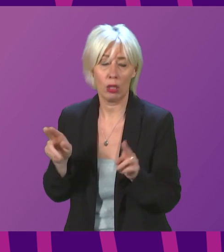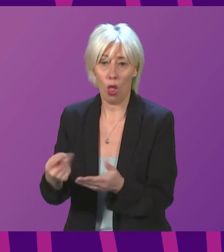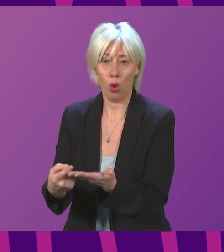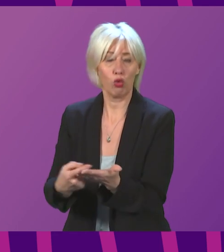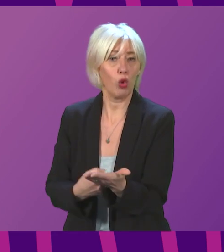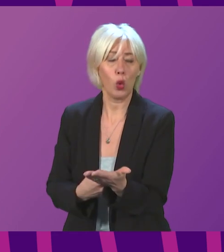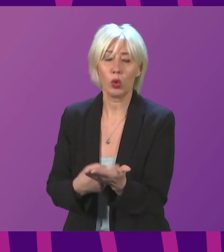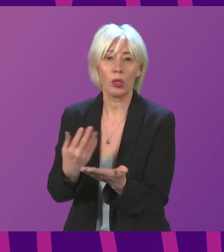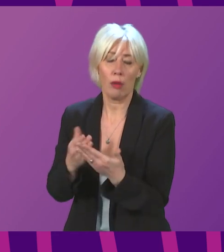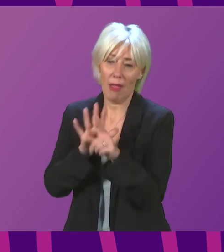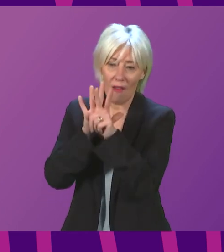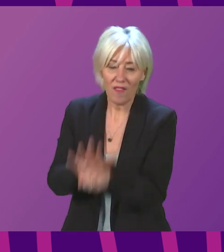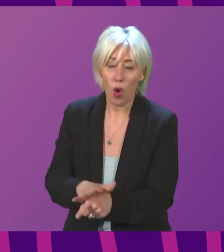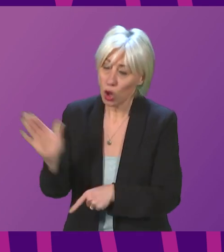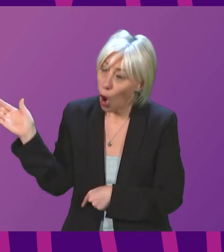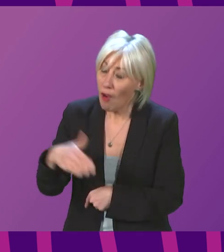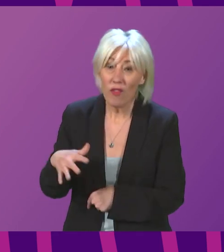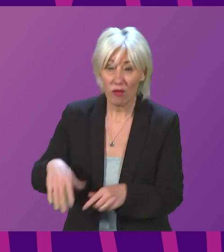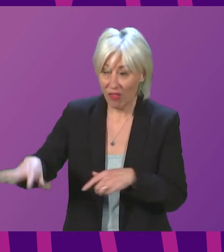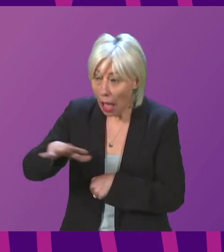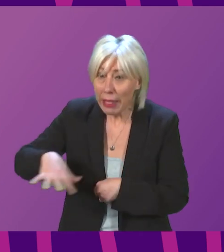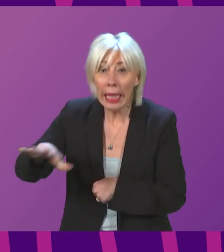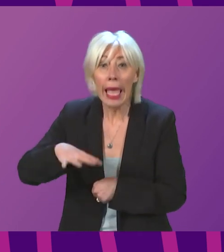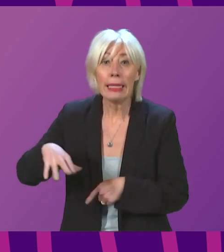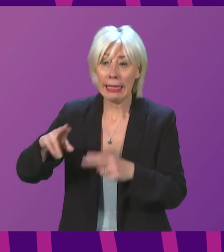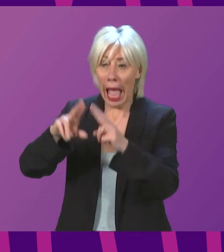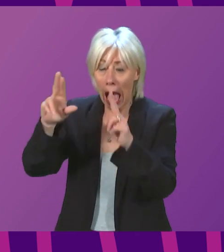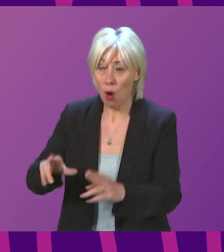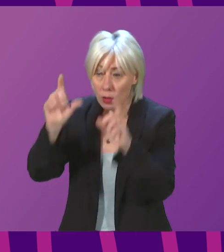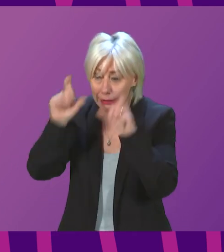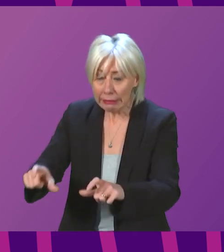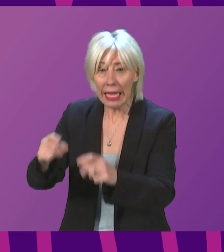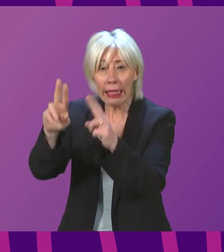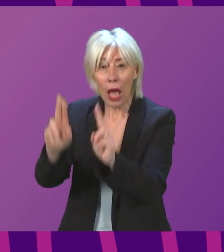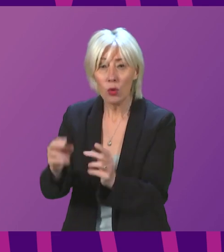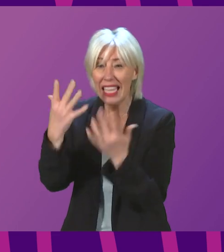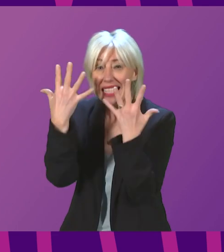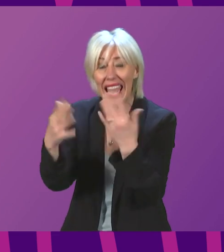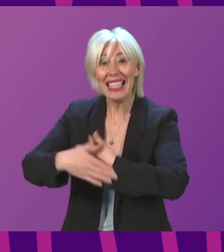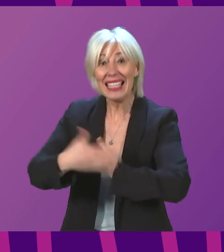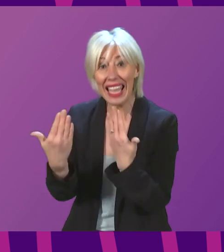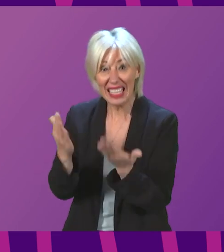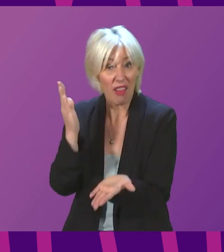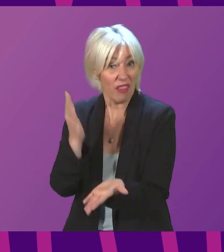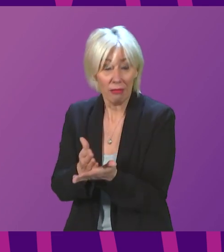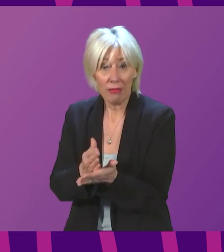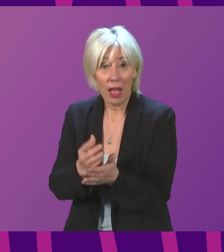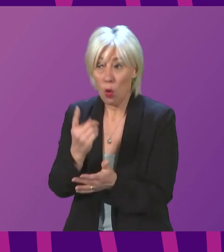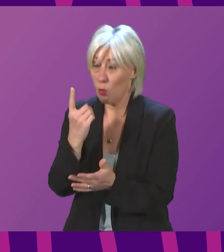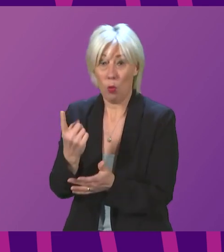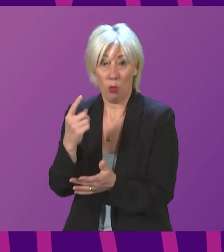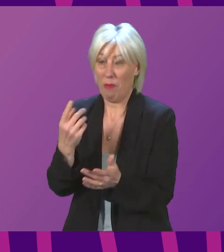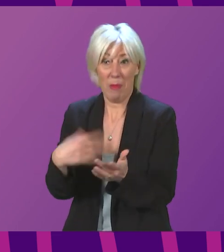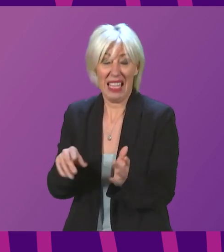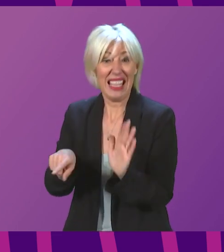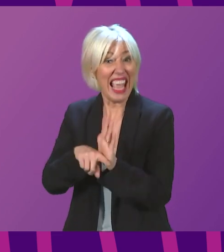forcing whole families and households to self-isolate for 10 days, even if they've tested negative.